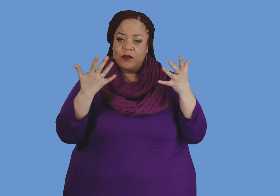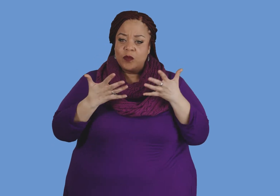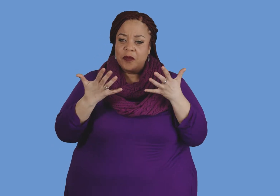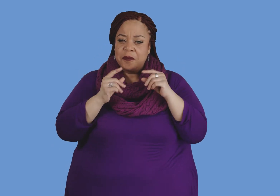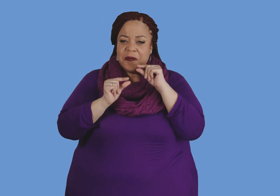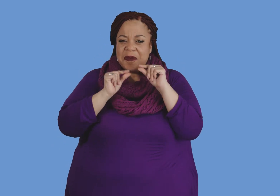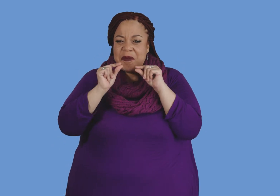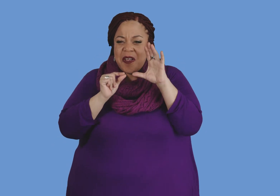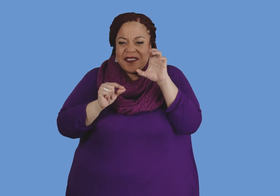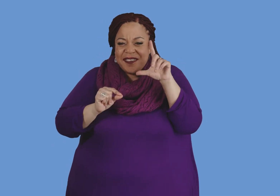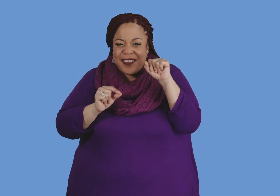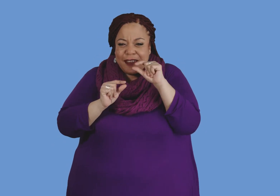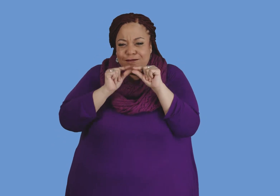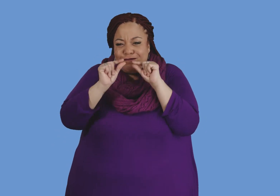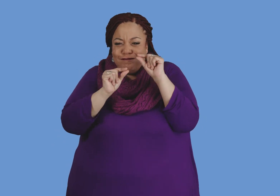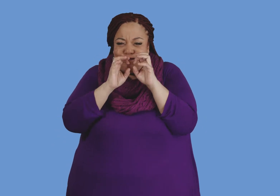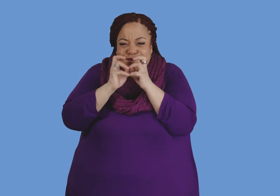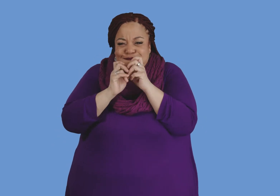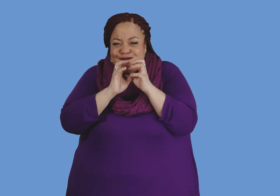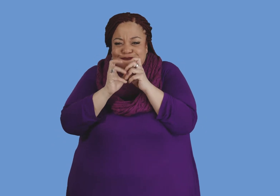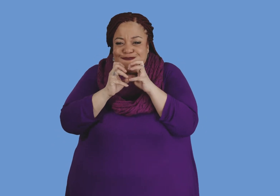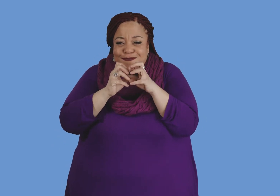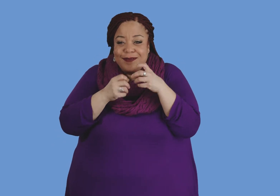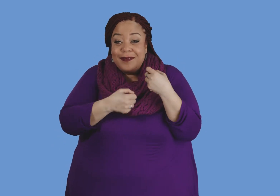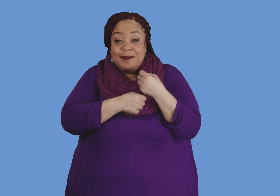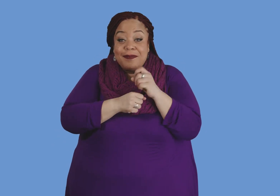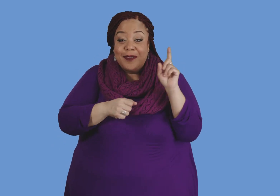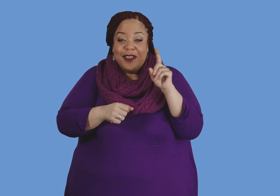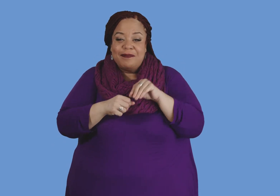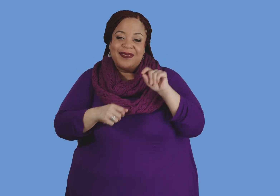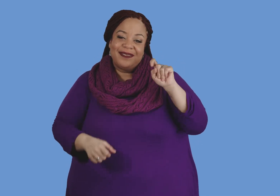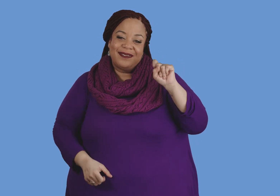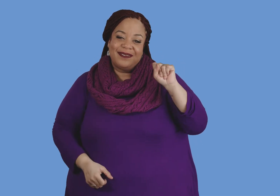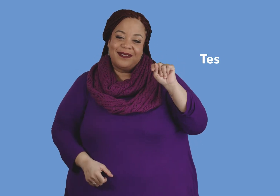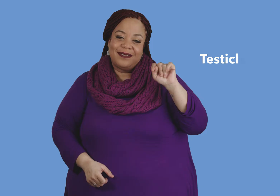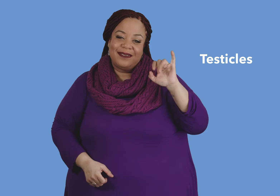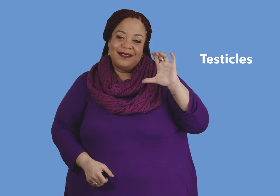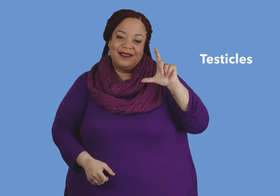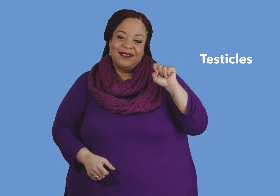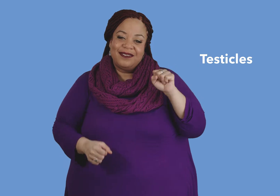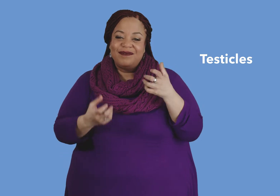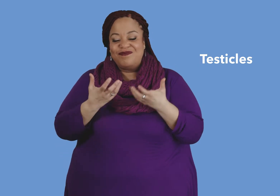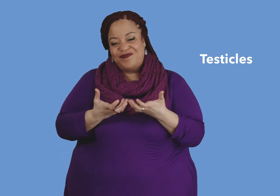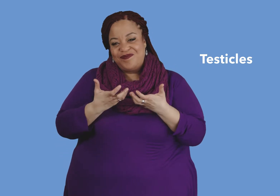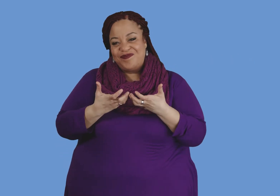Sperm are tiny microscopic cells that are made in testicles.